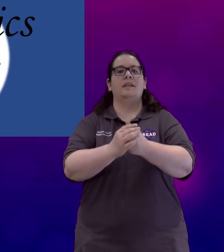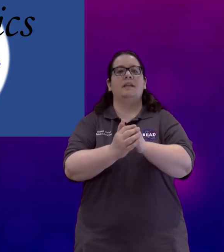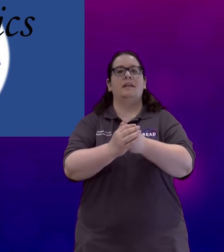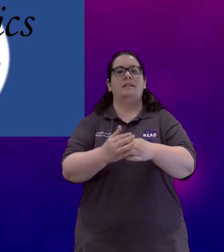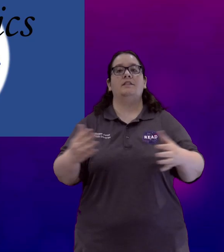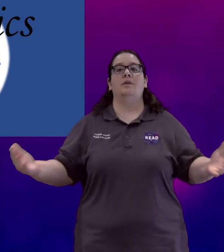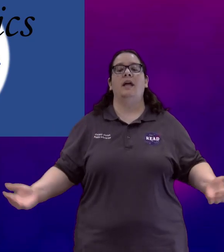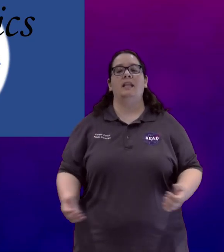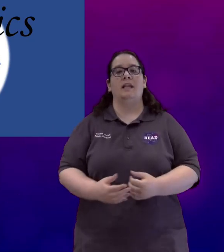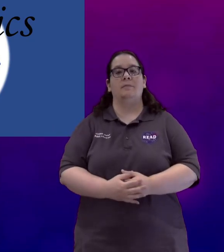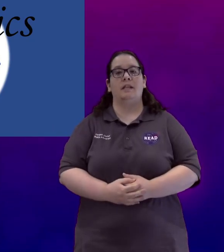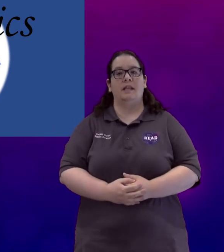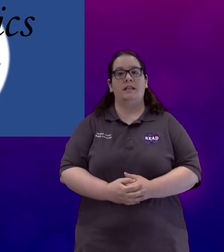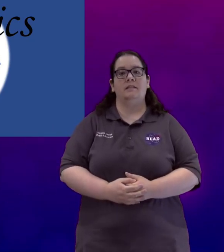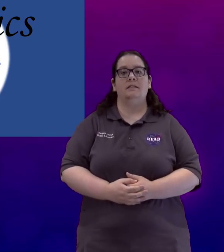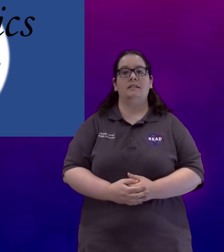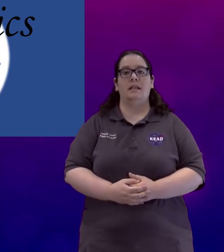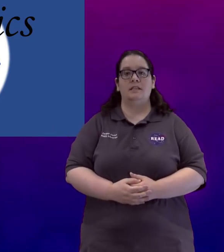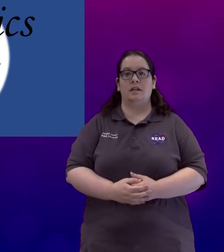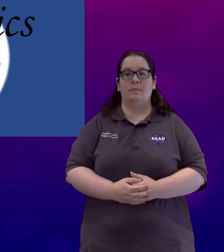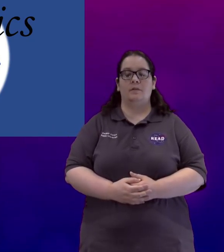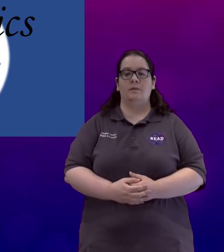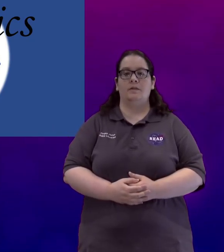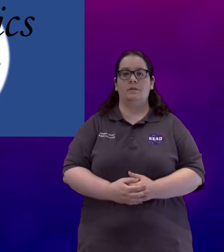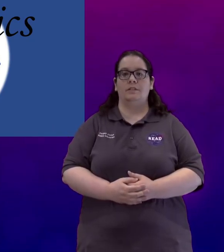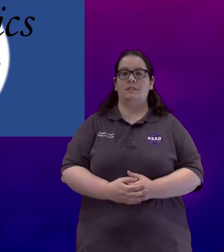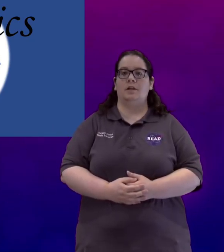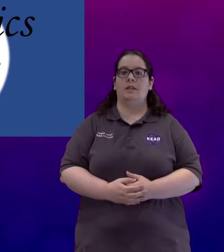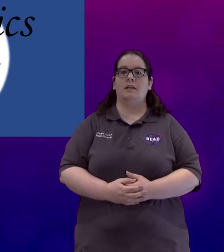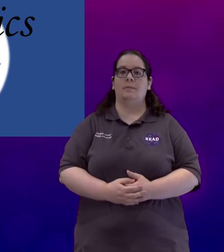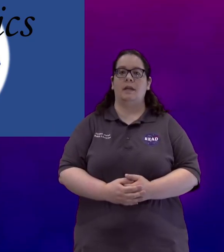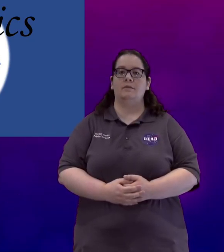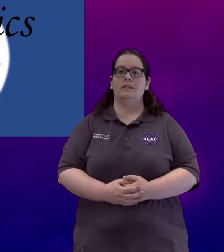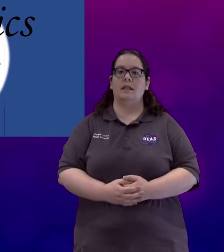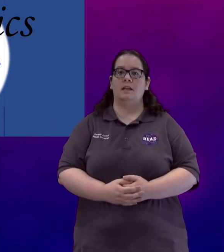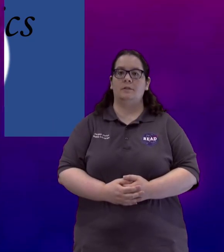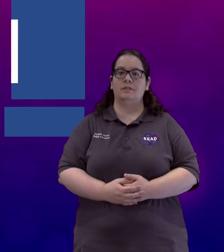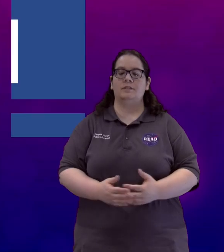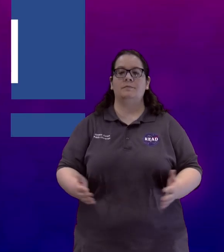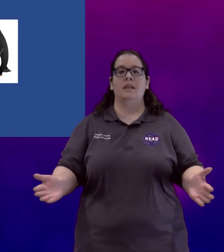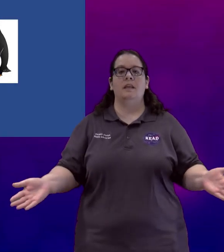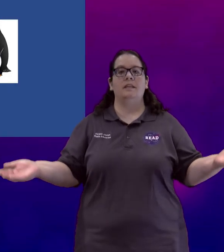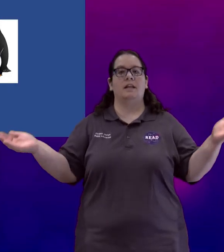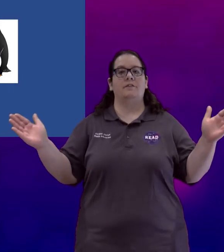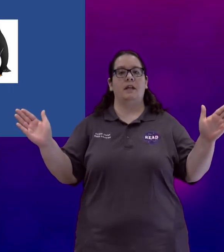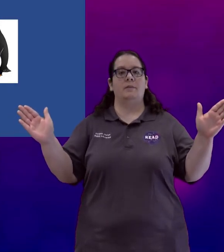And let's go ahead and begin. Today's topic we are going to be talking about animals. The sign for animal